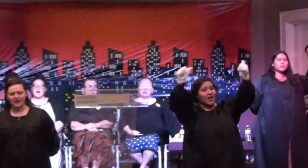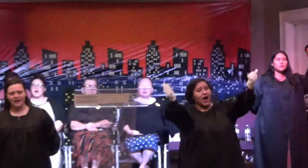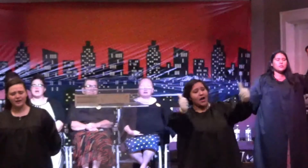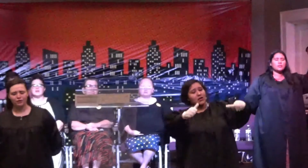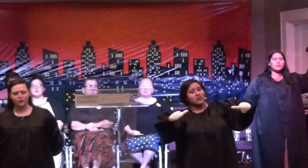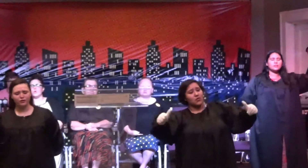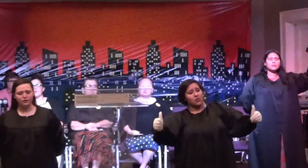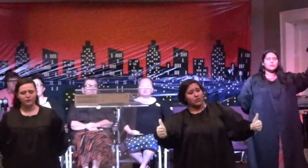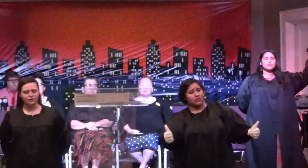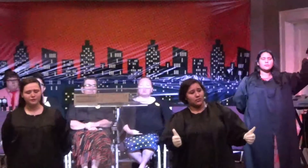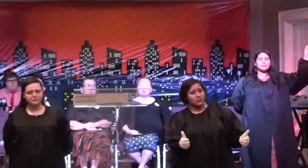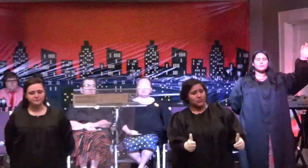idol